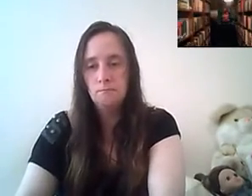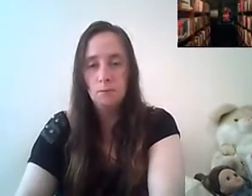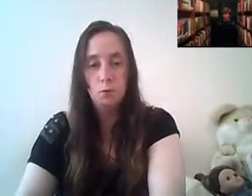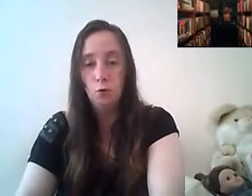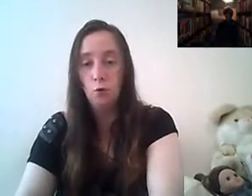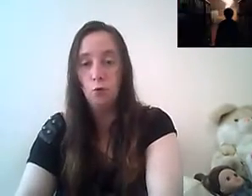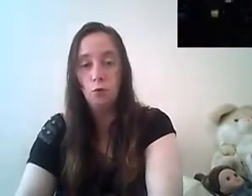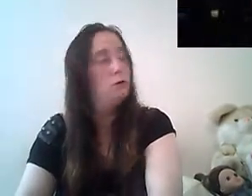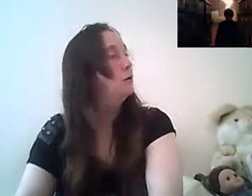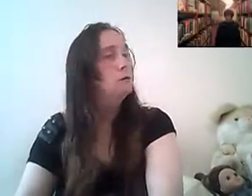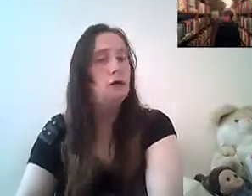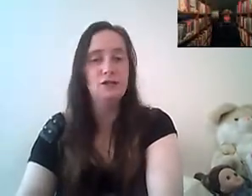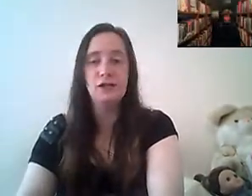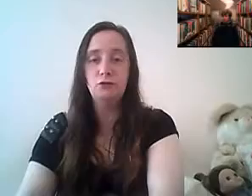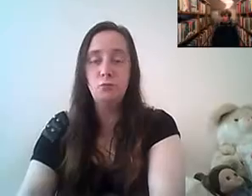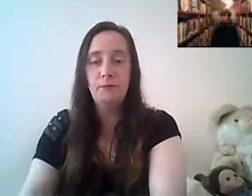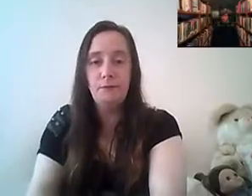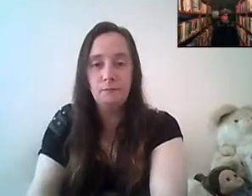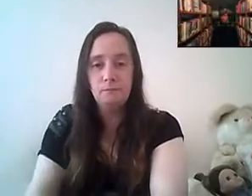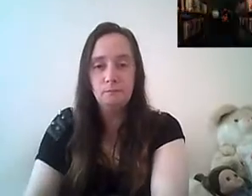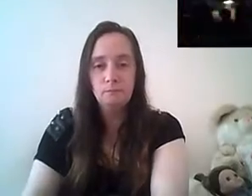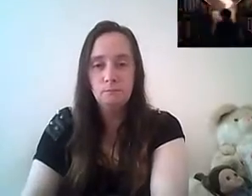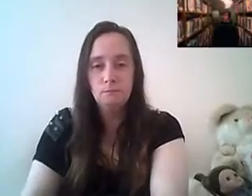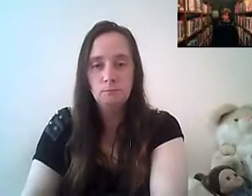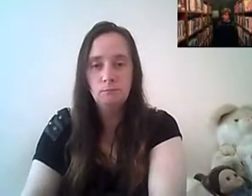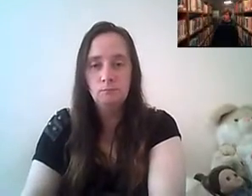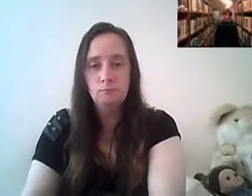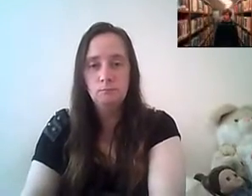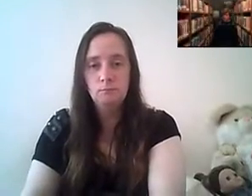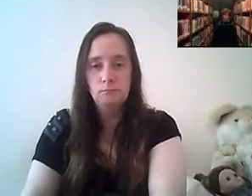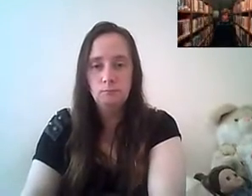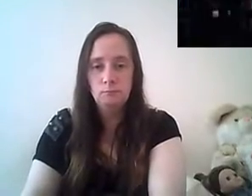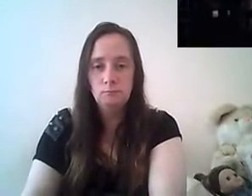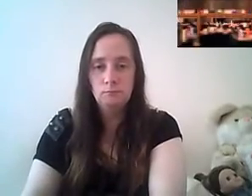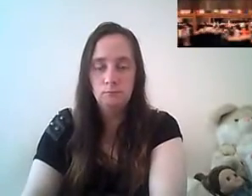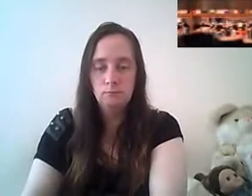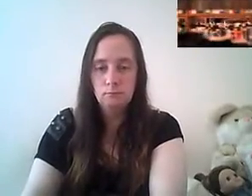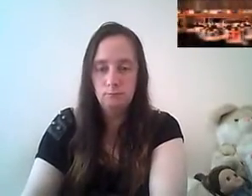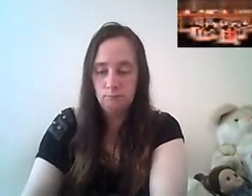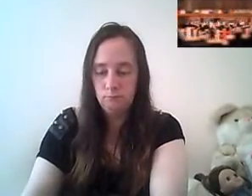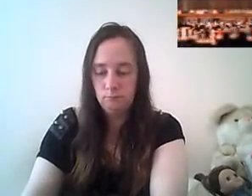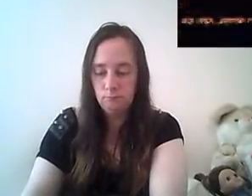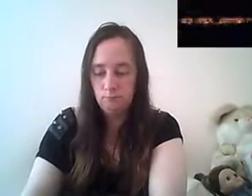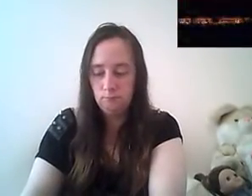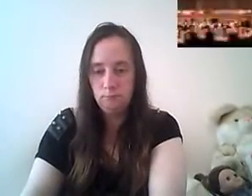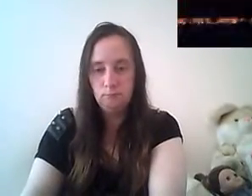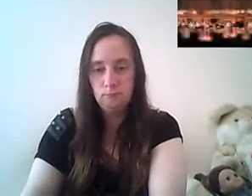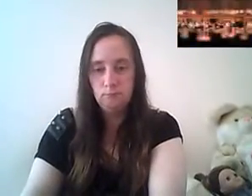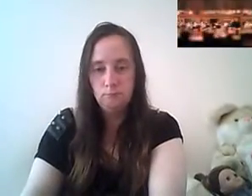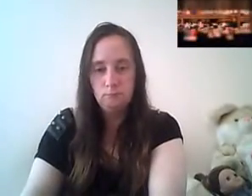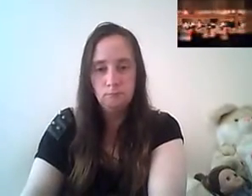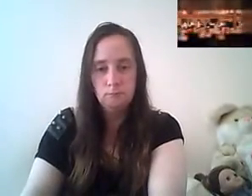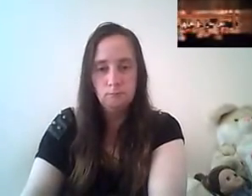oh a shadow moving what do you mean i mean it felt like i was supposed to follow it